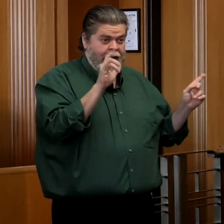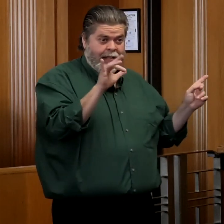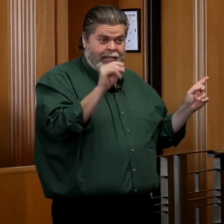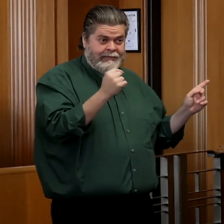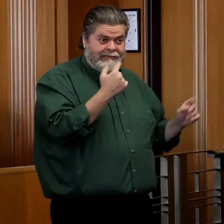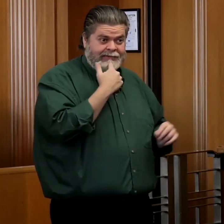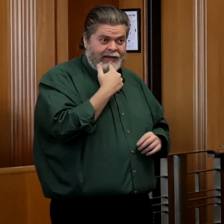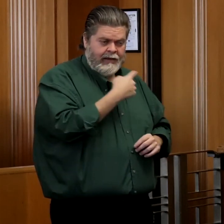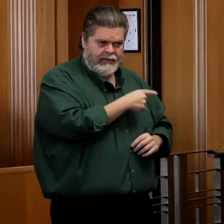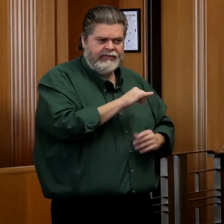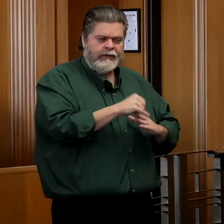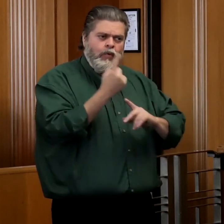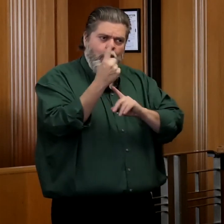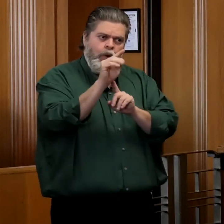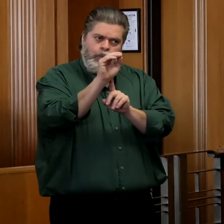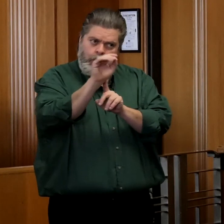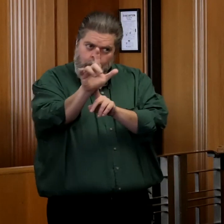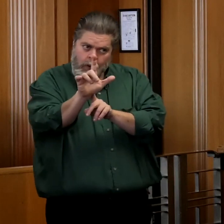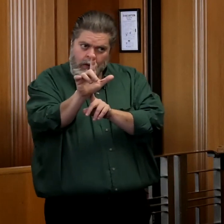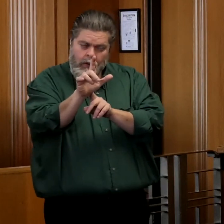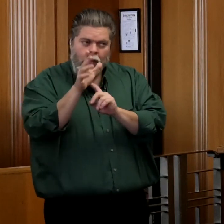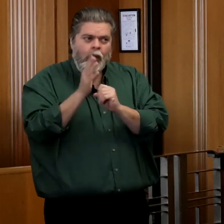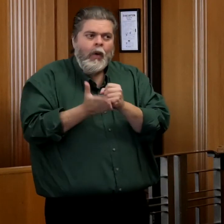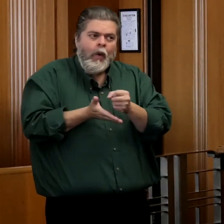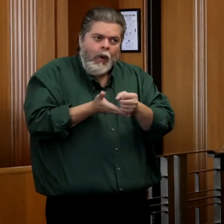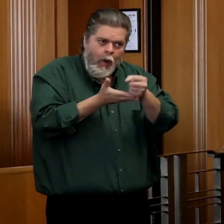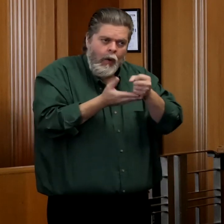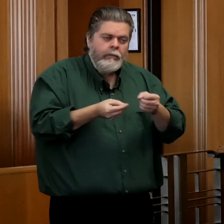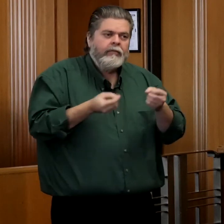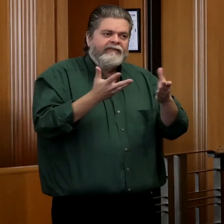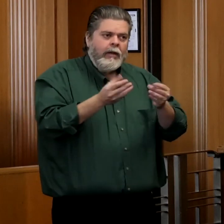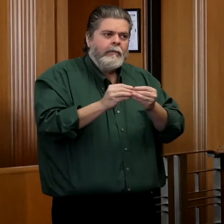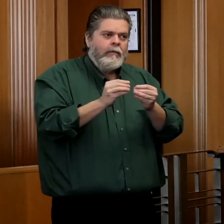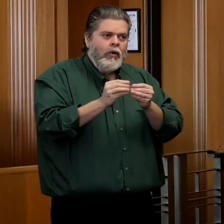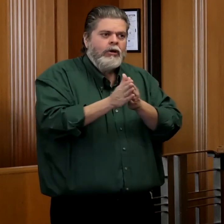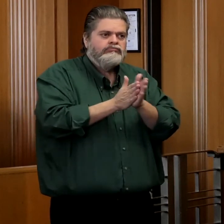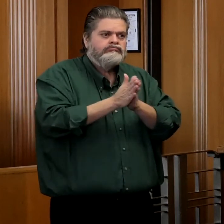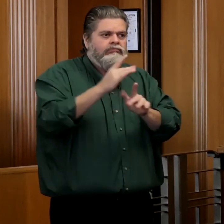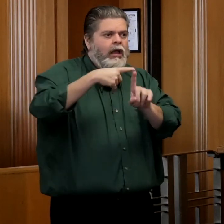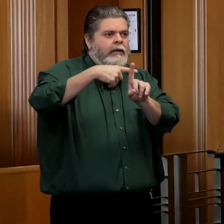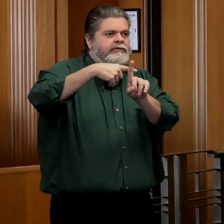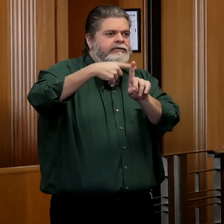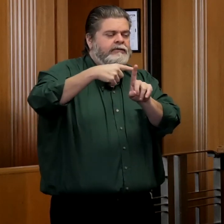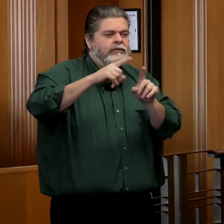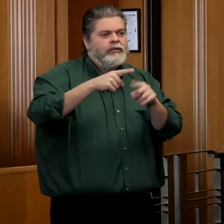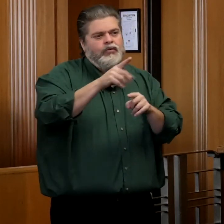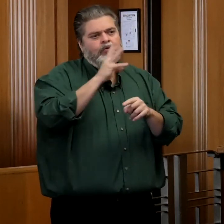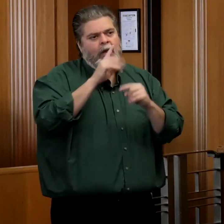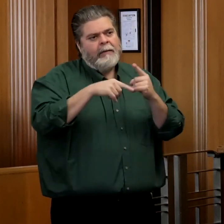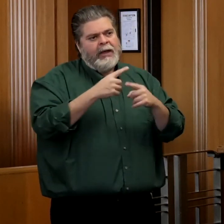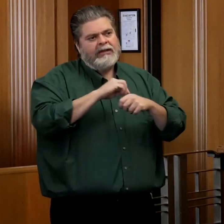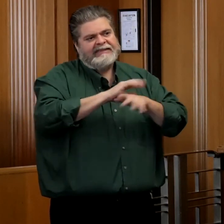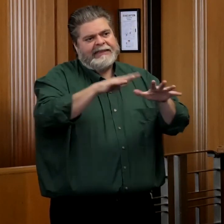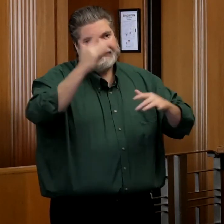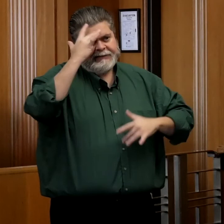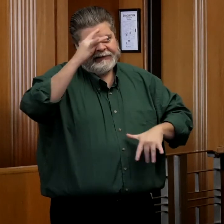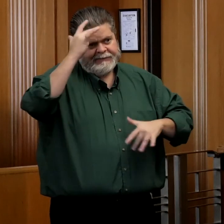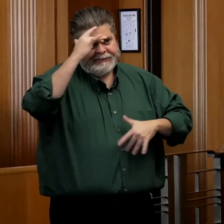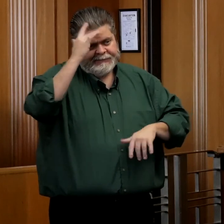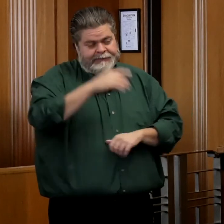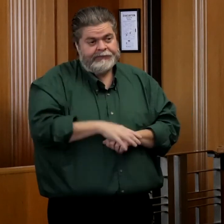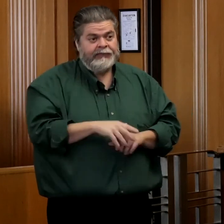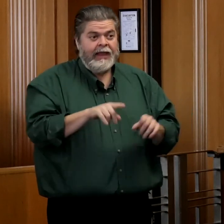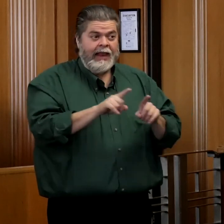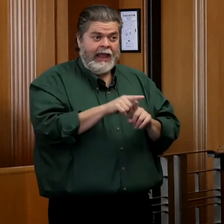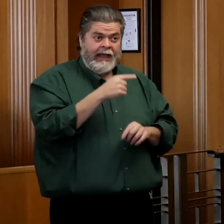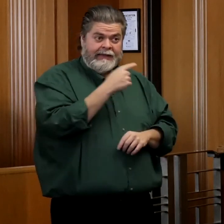well, it's going to be a tool that hopefully should provide optimism going forward as we deal with the pandemic. Like Dr. Elliott pointed